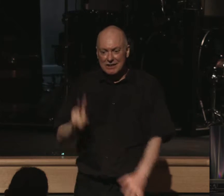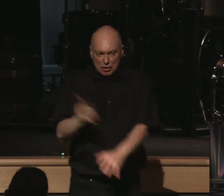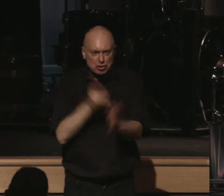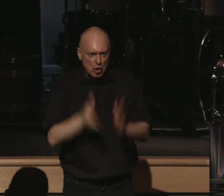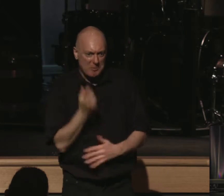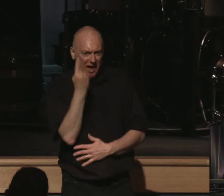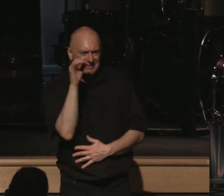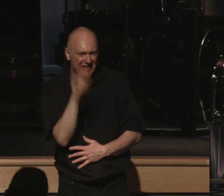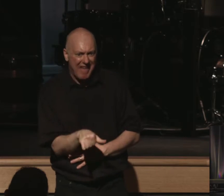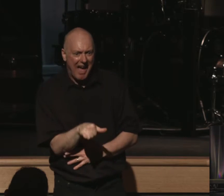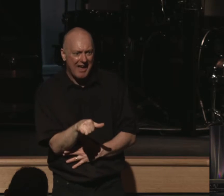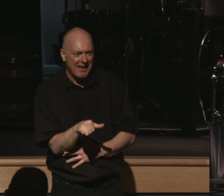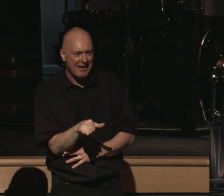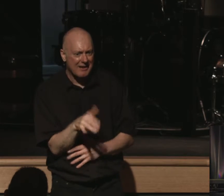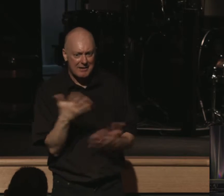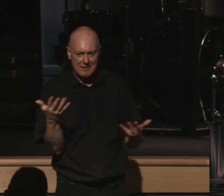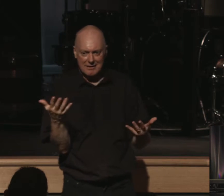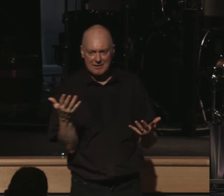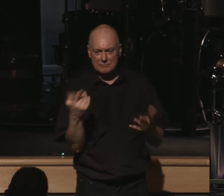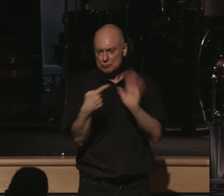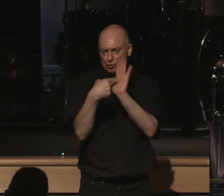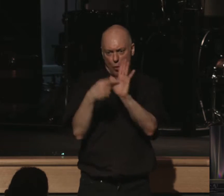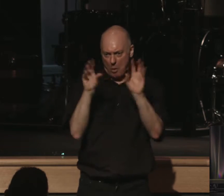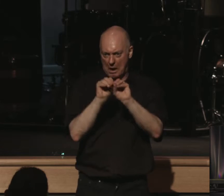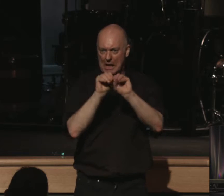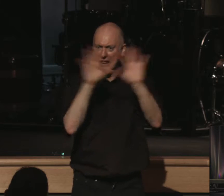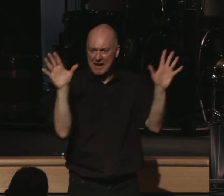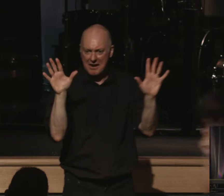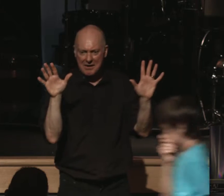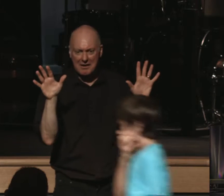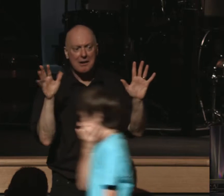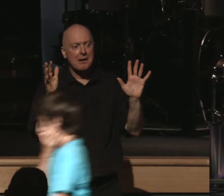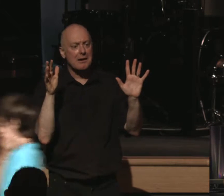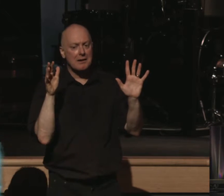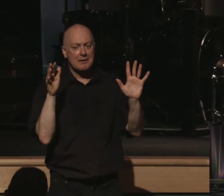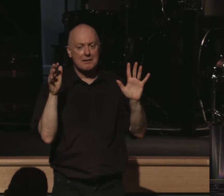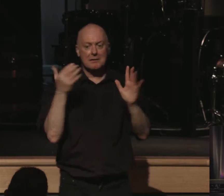psalmist understands this. It's made manifest before his eyes.